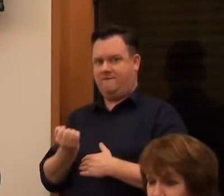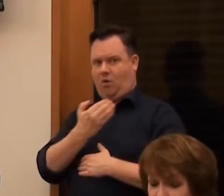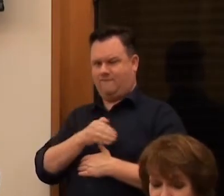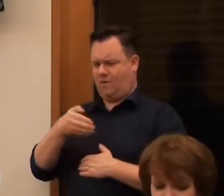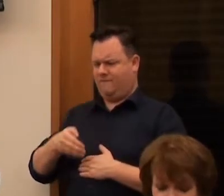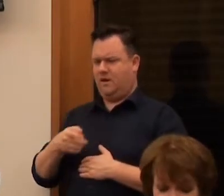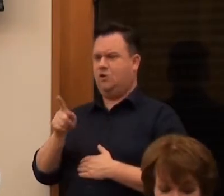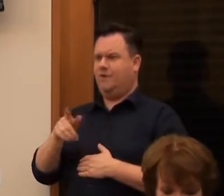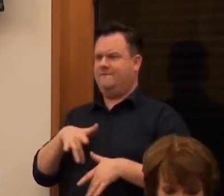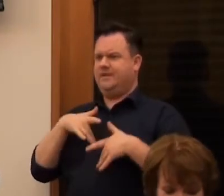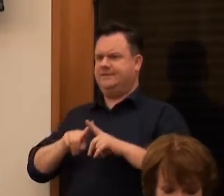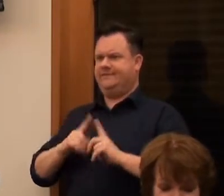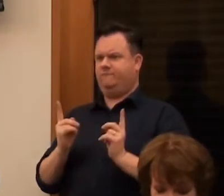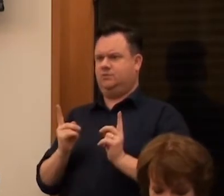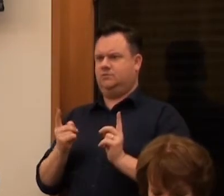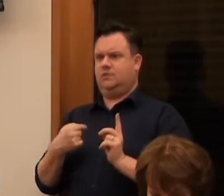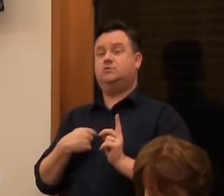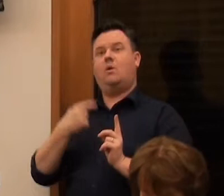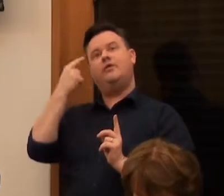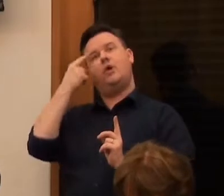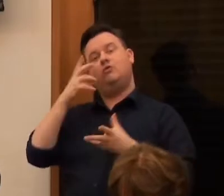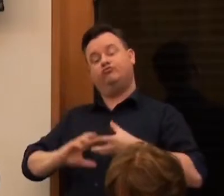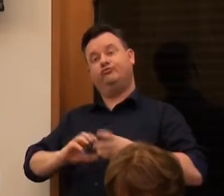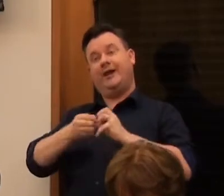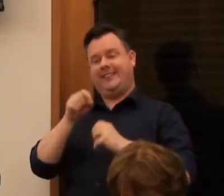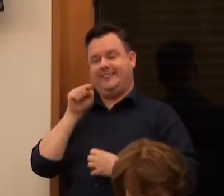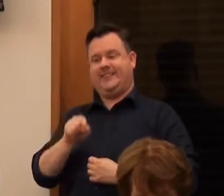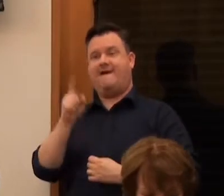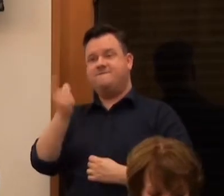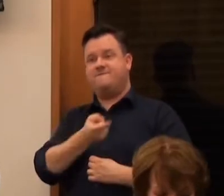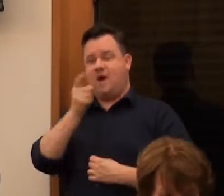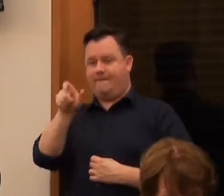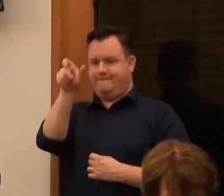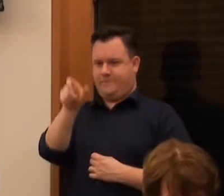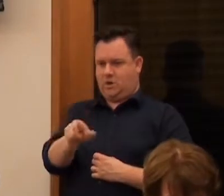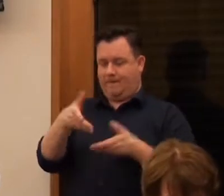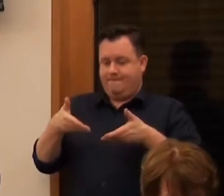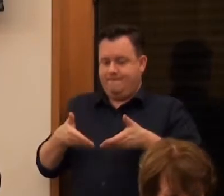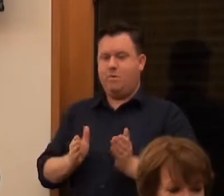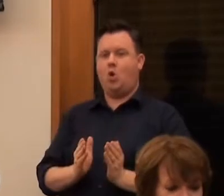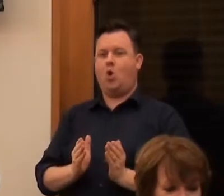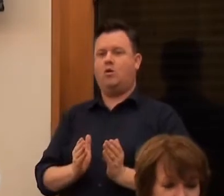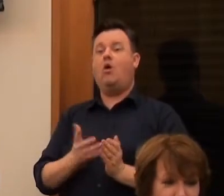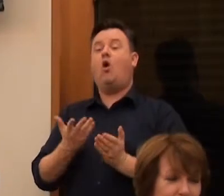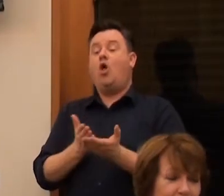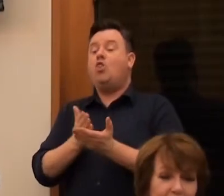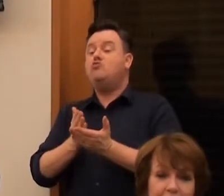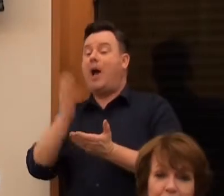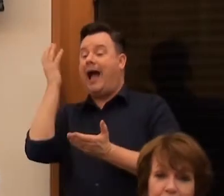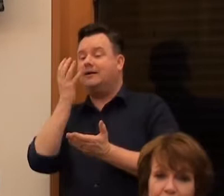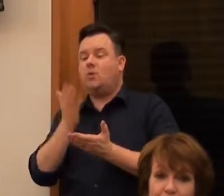I thought, well what I'll do is I'll kind of invert that. I'll find someone who is born, or through accents, or their